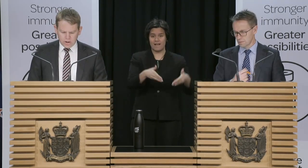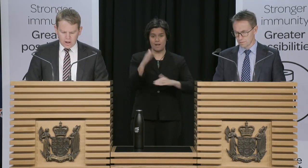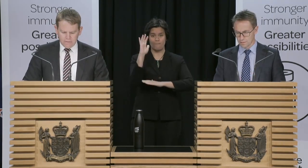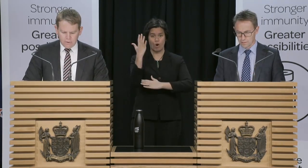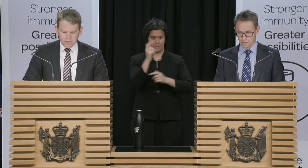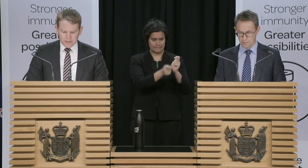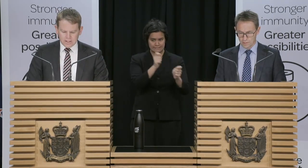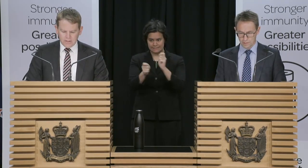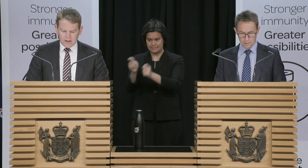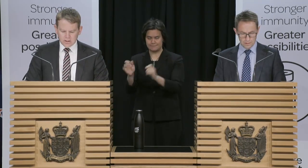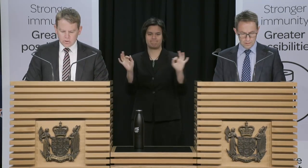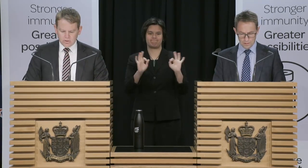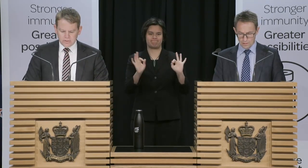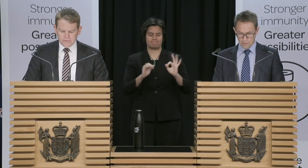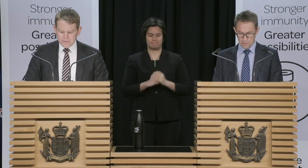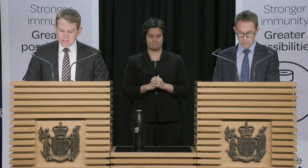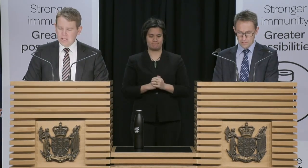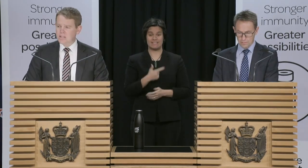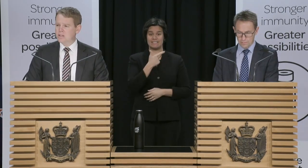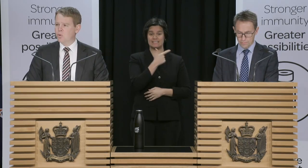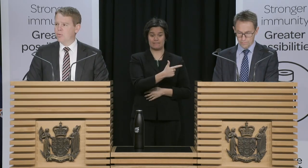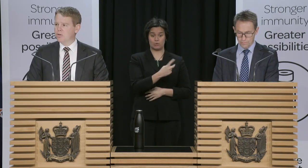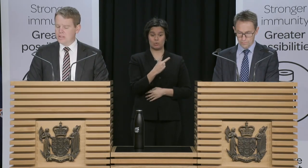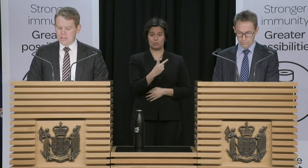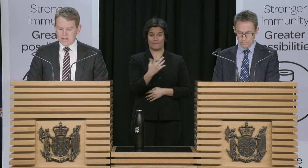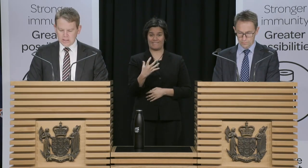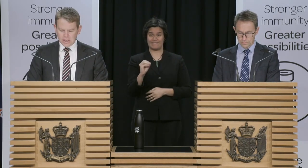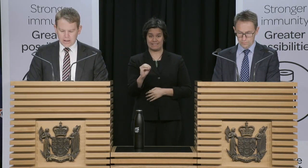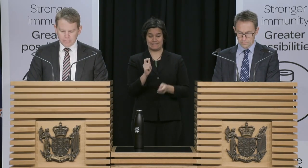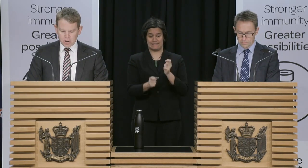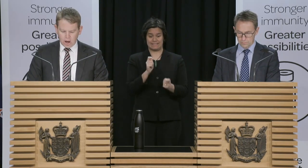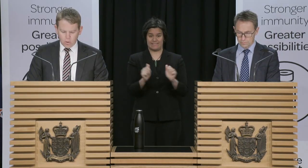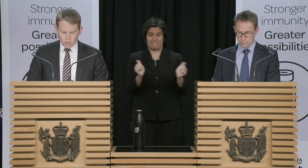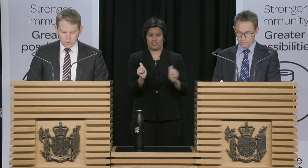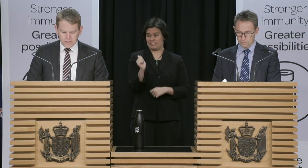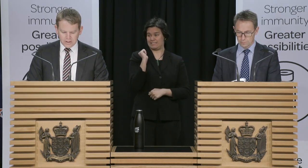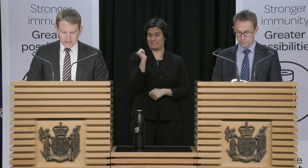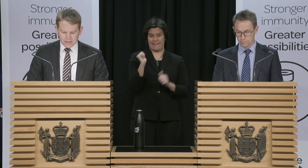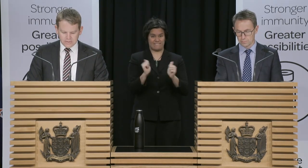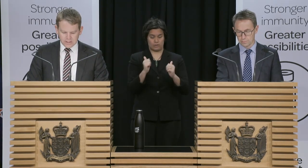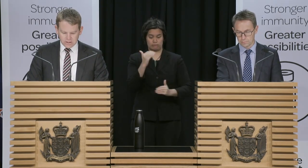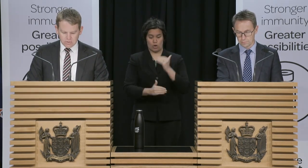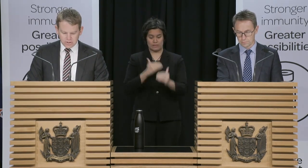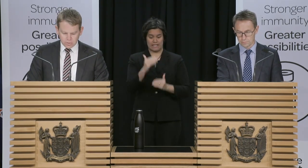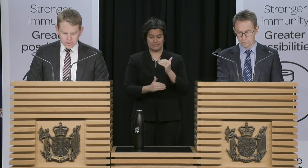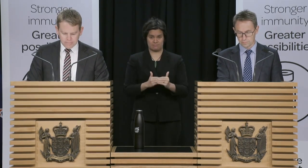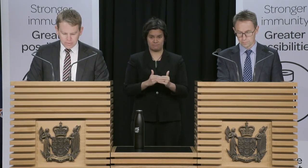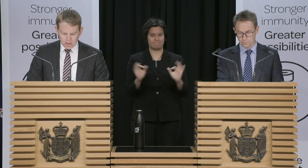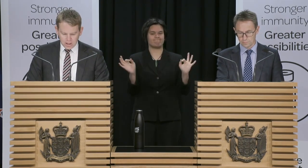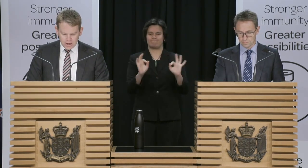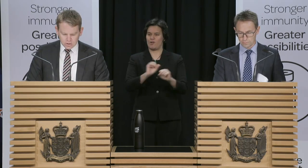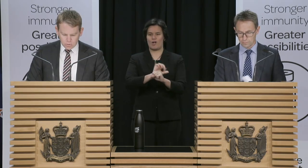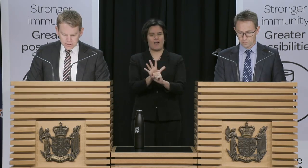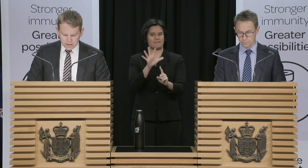Also, a further 7,250 tests were processed yesterday, all with negative test results.